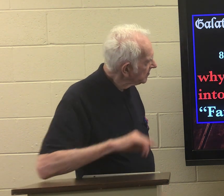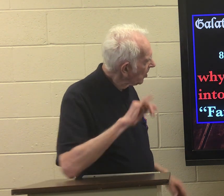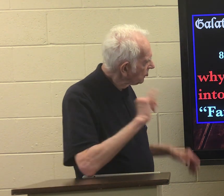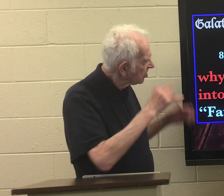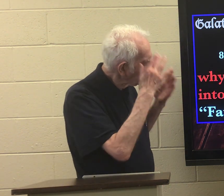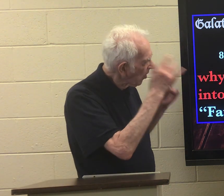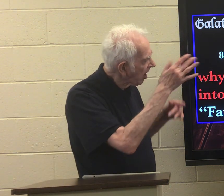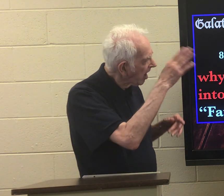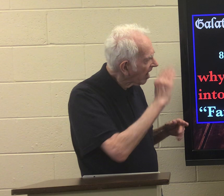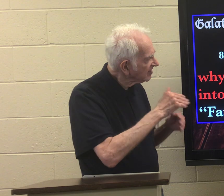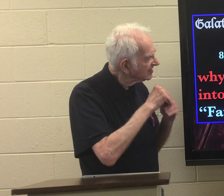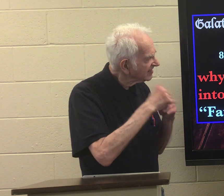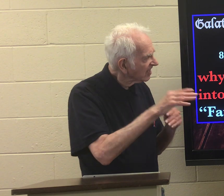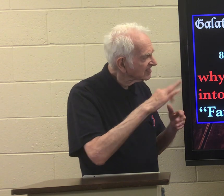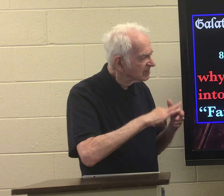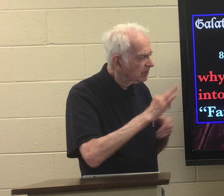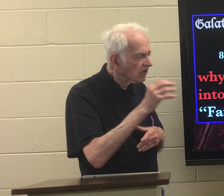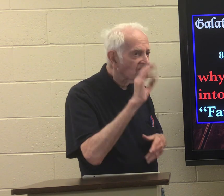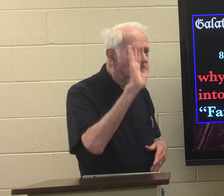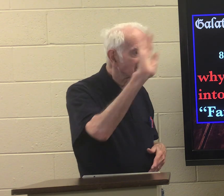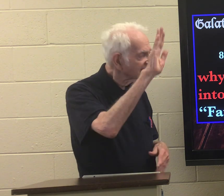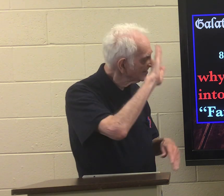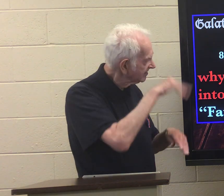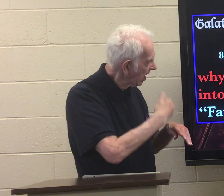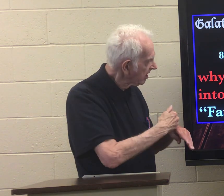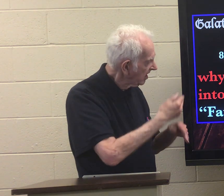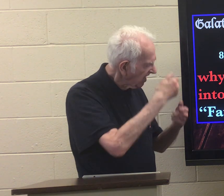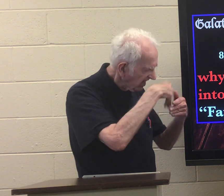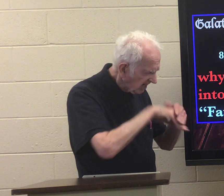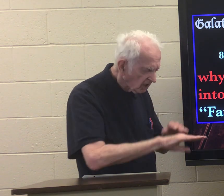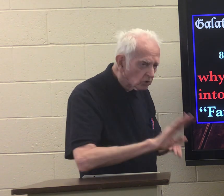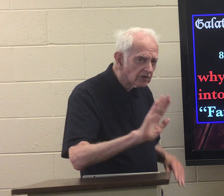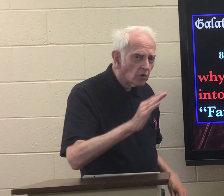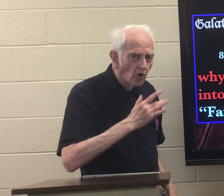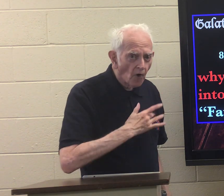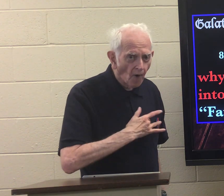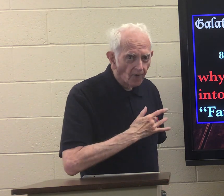that is why God sent the spirit of his son into your hearts